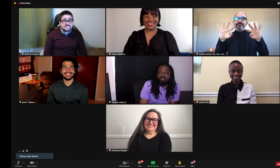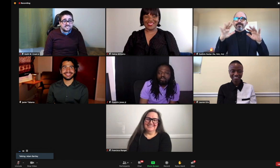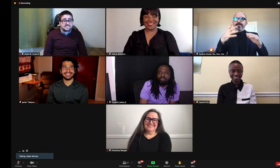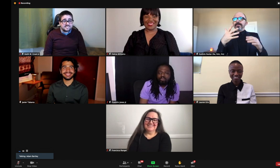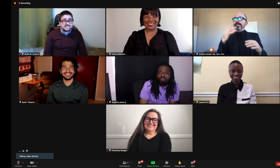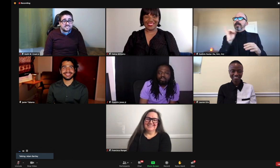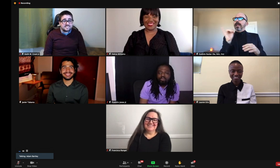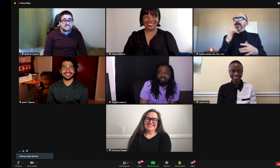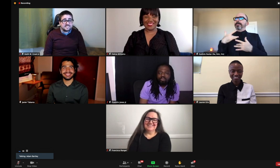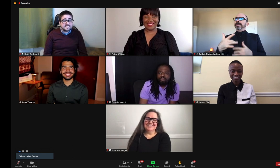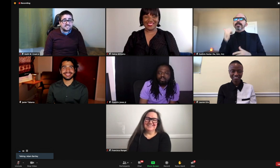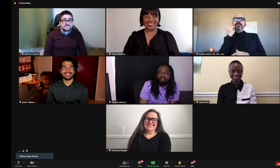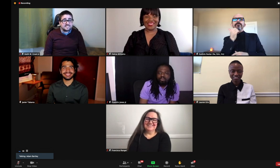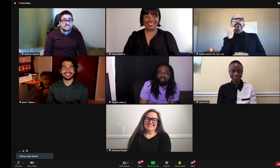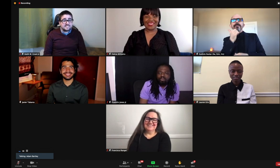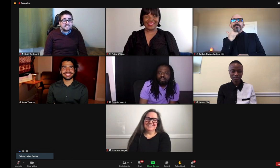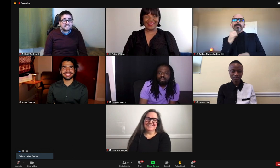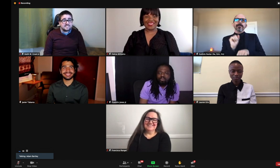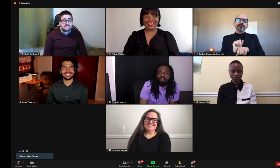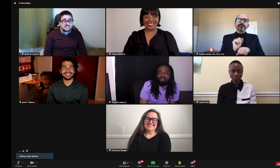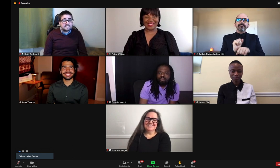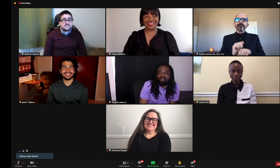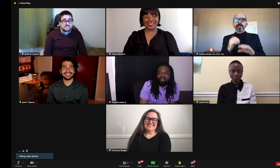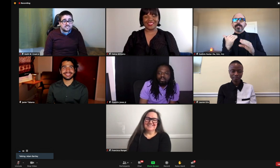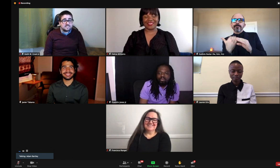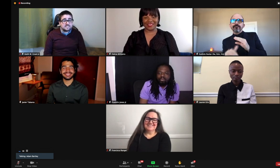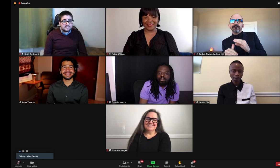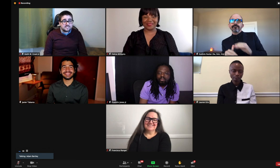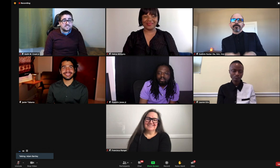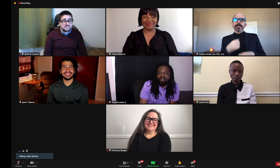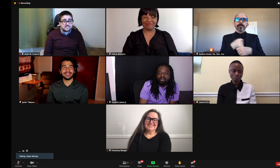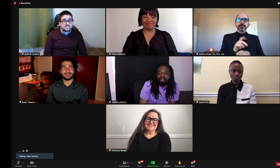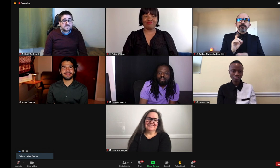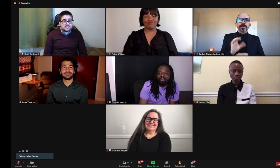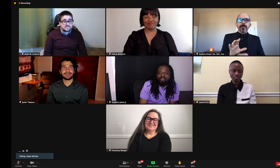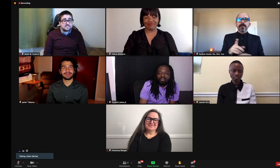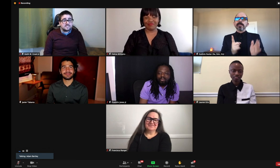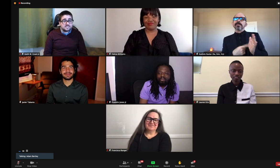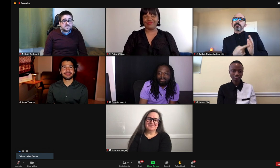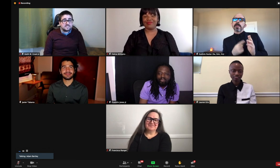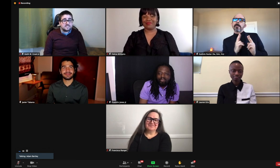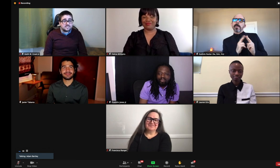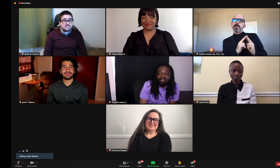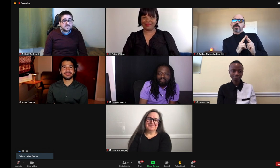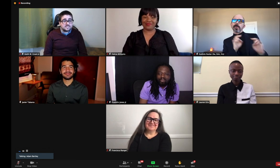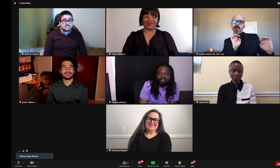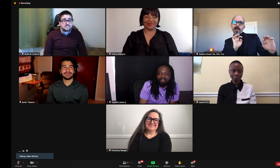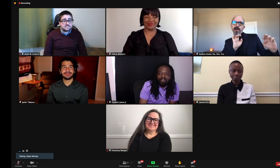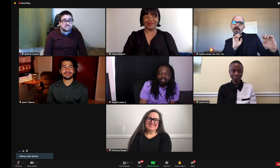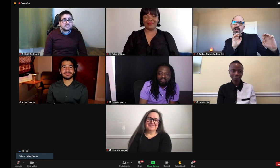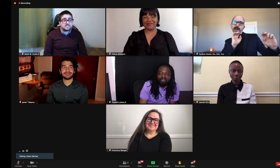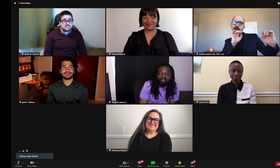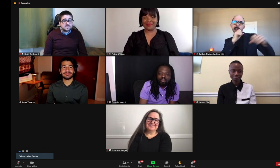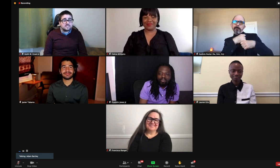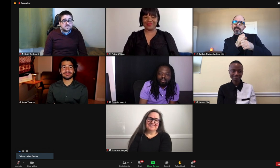of course. Everyone's on edge trying to get it right. And, you know, there's the day-to-day work of it, the meat and grind of it, the emails, the work, the